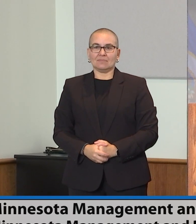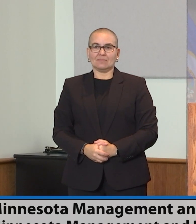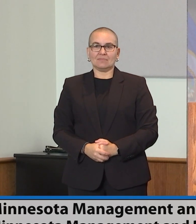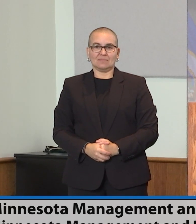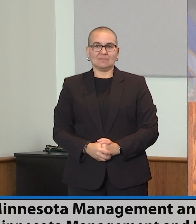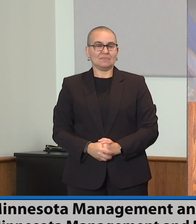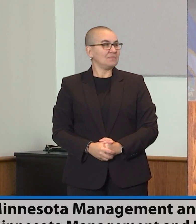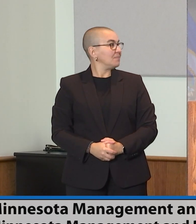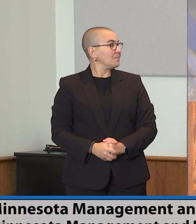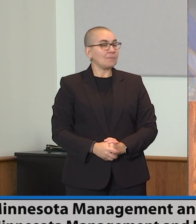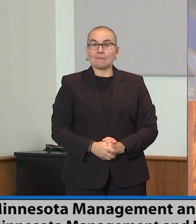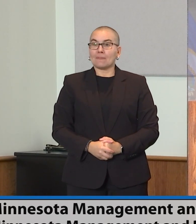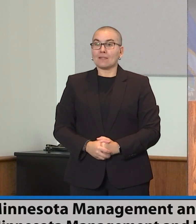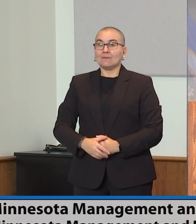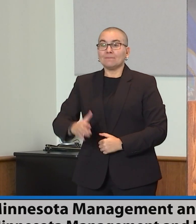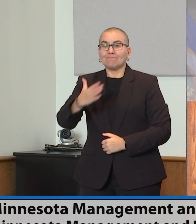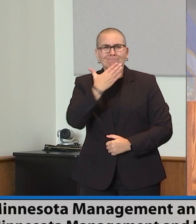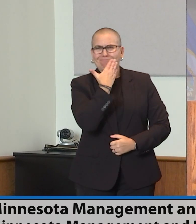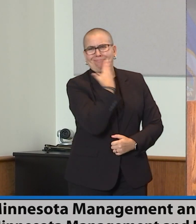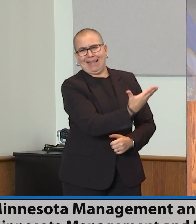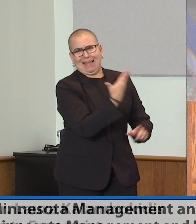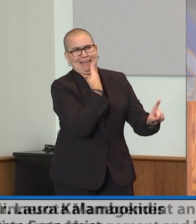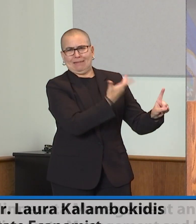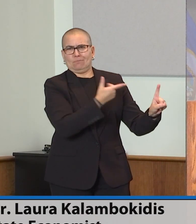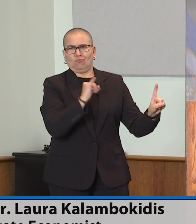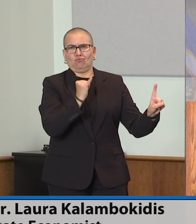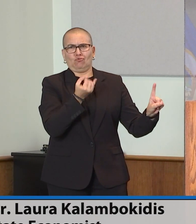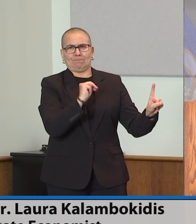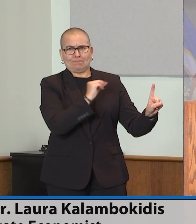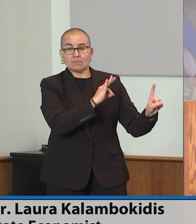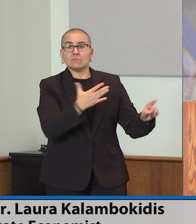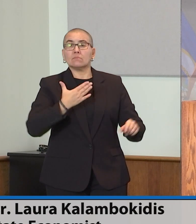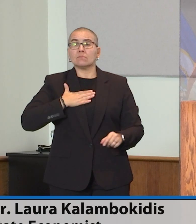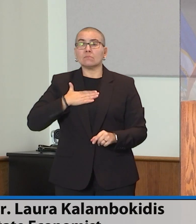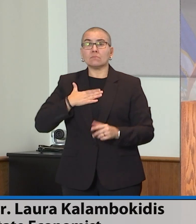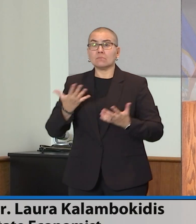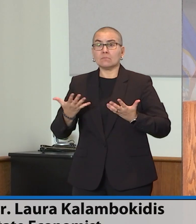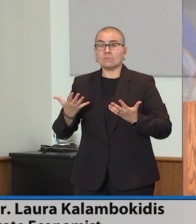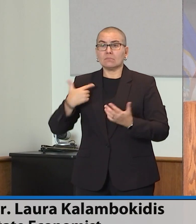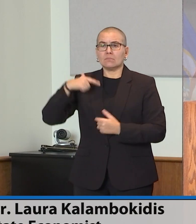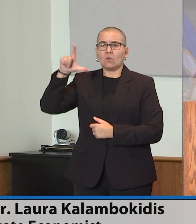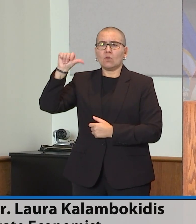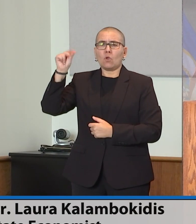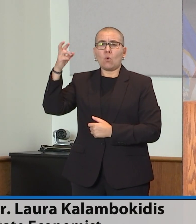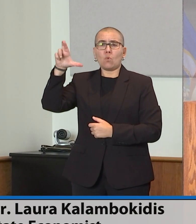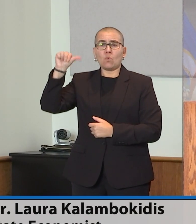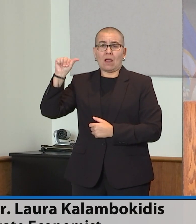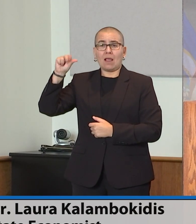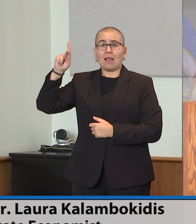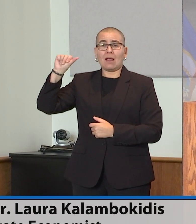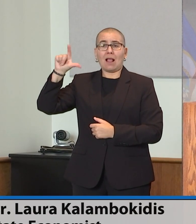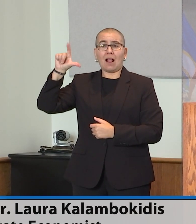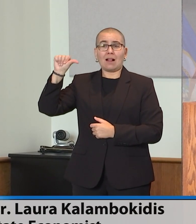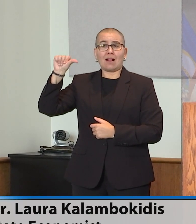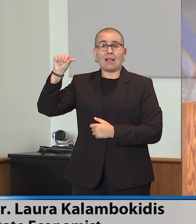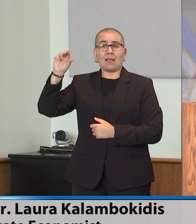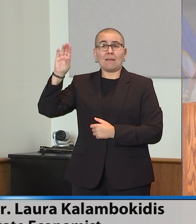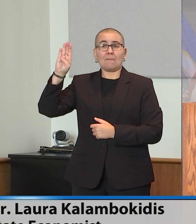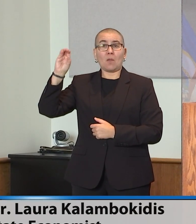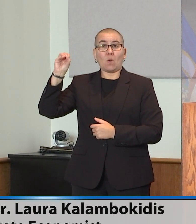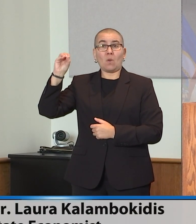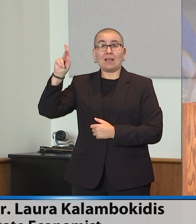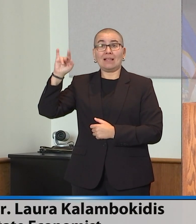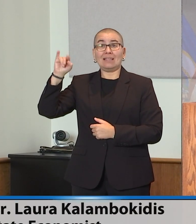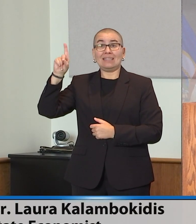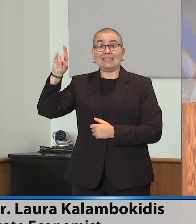Thank you, Commissioner Showalter. Thank you everyone for being here. I'm Laura Kolumbikidis, state economist. I'm going to start with the U.S. outlook and how it has